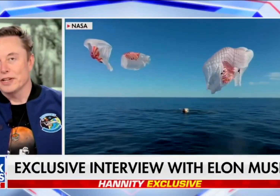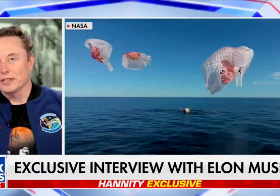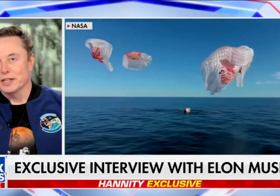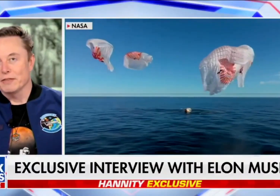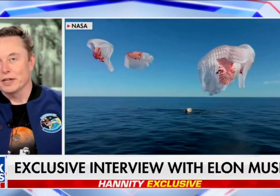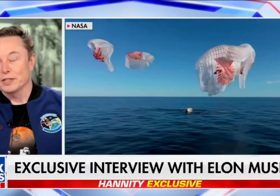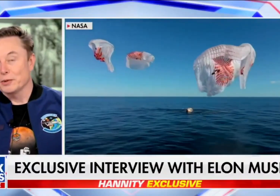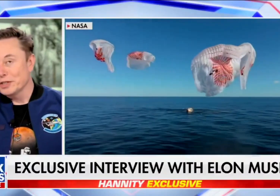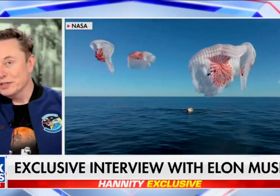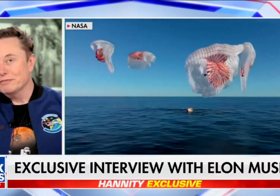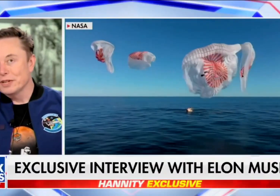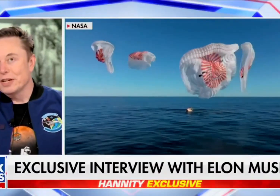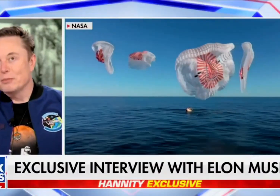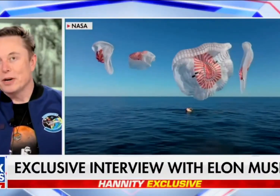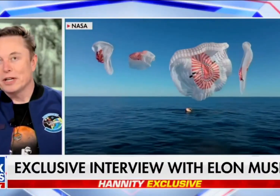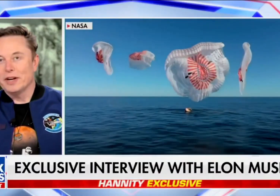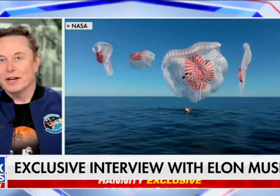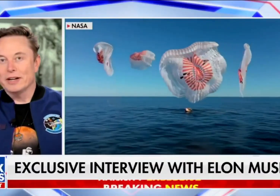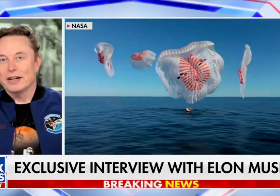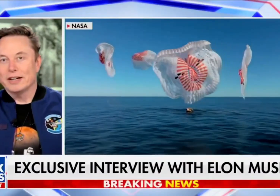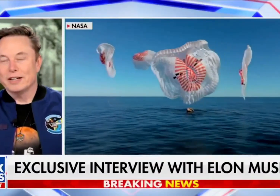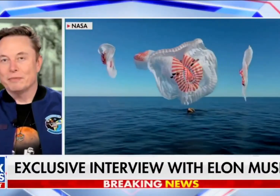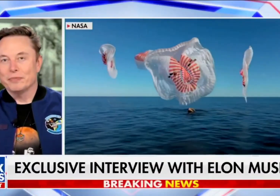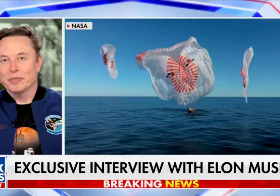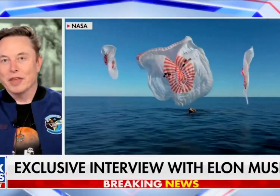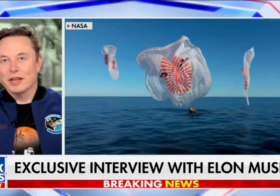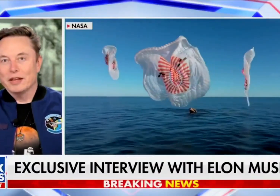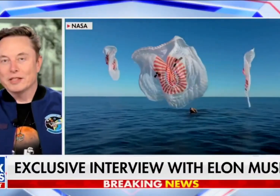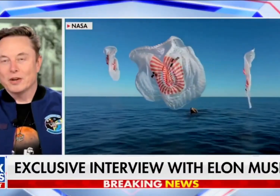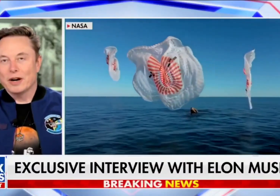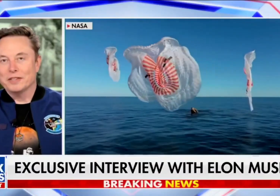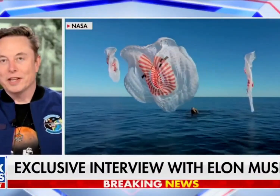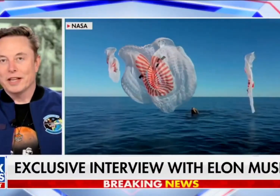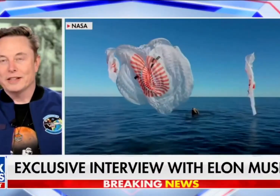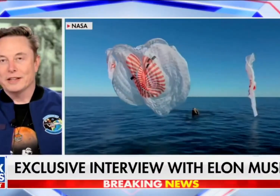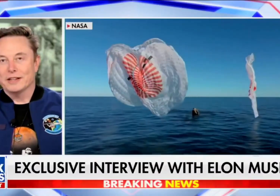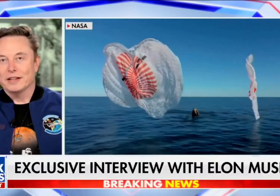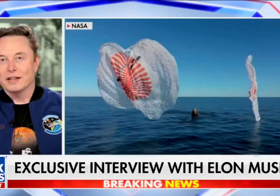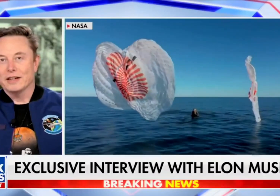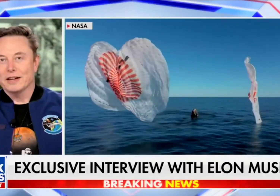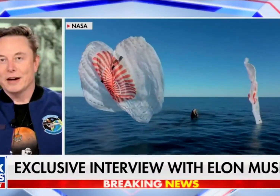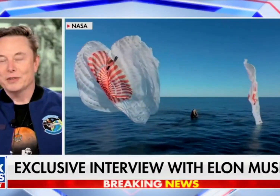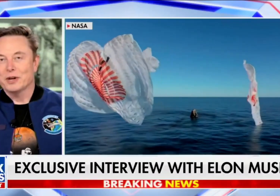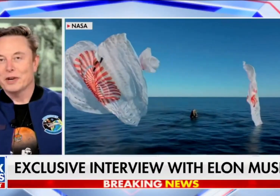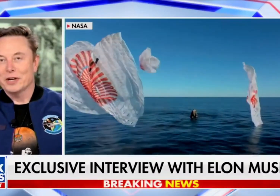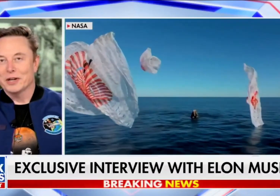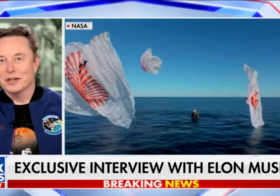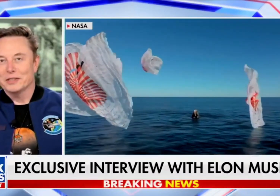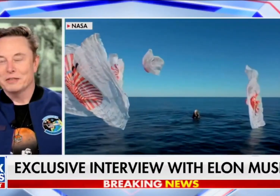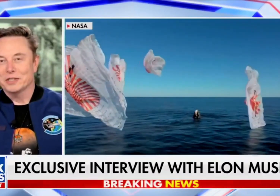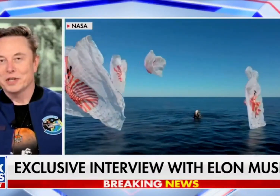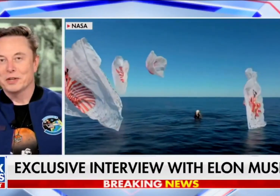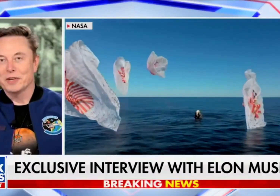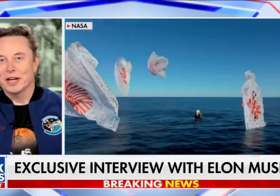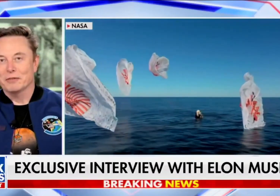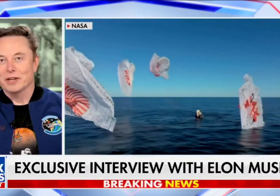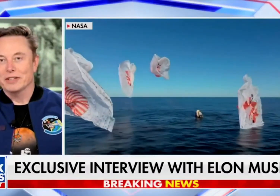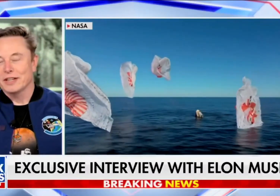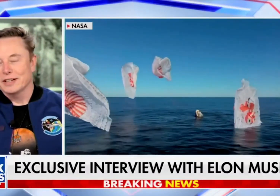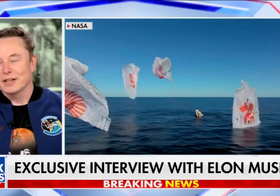failed as a company. So we just barely made it. So I have to say that I was not a very good chief engineer in the beginning, but I did